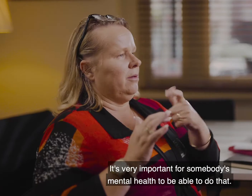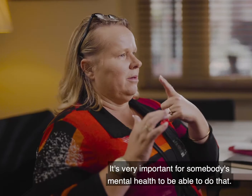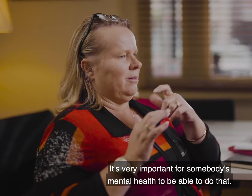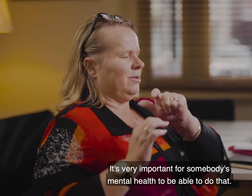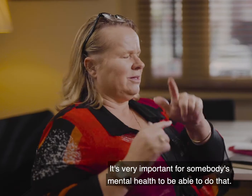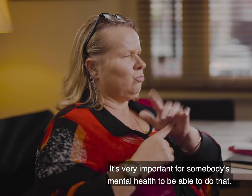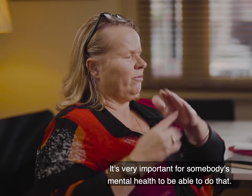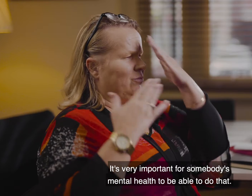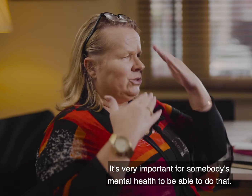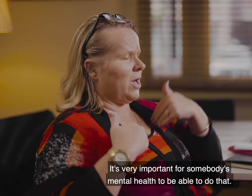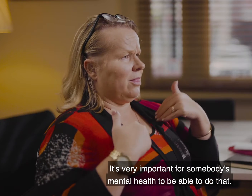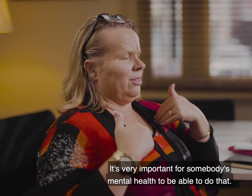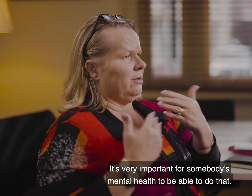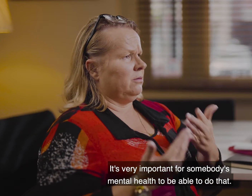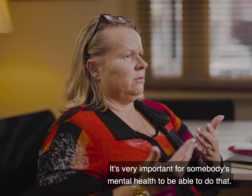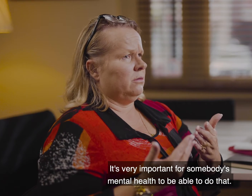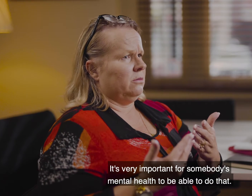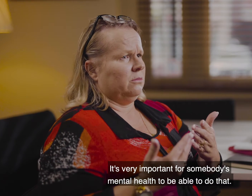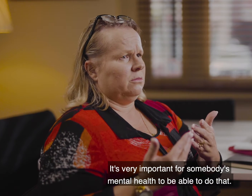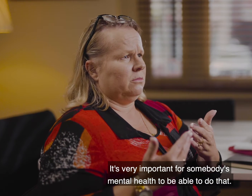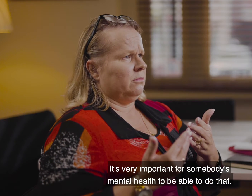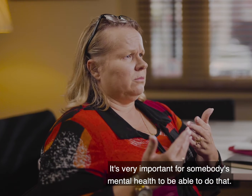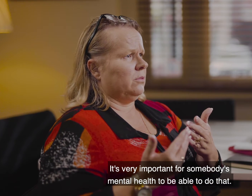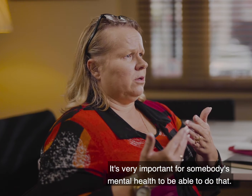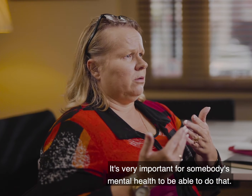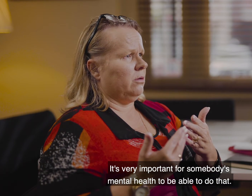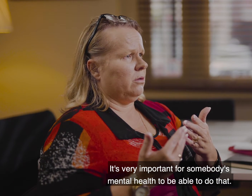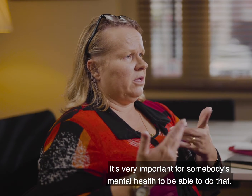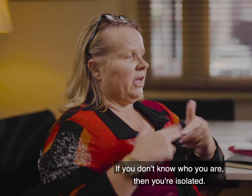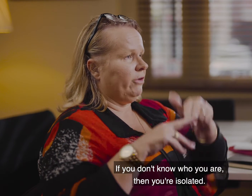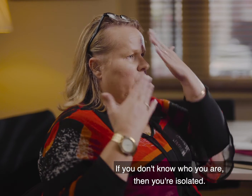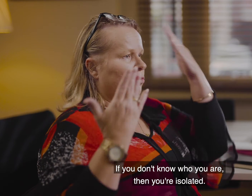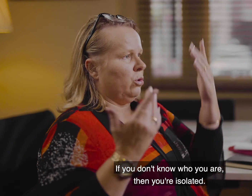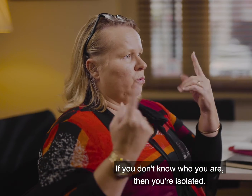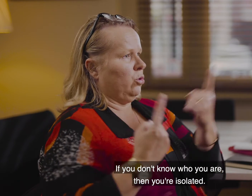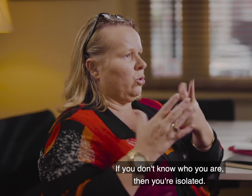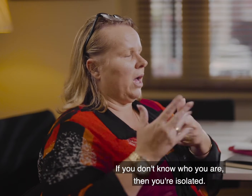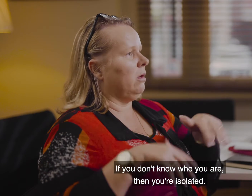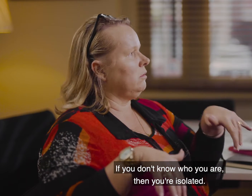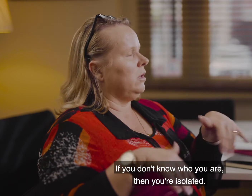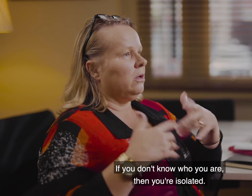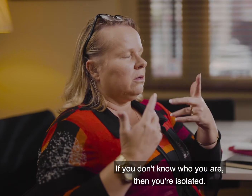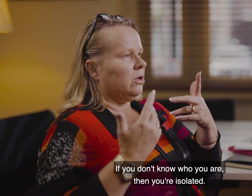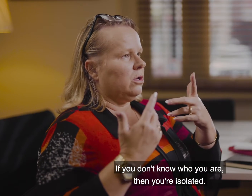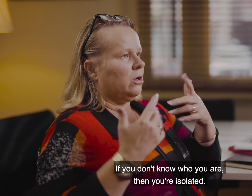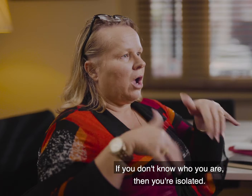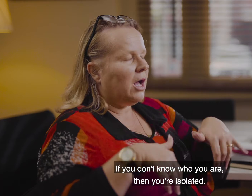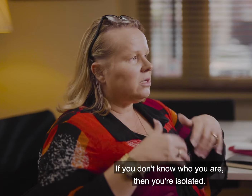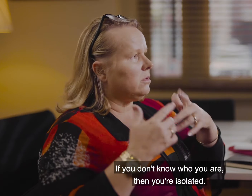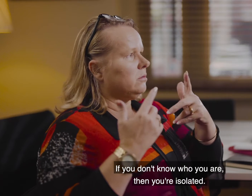It's very important for somebody's mental health to be able to do that. If you don't know who you are, then